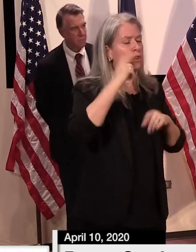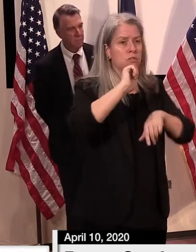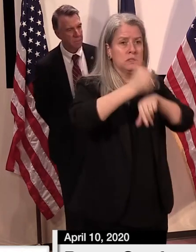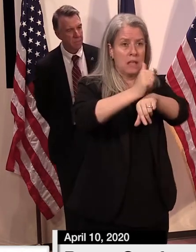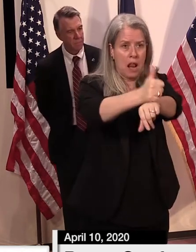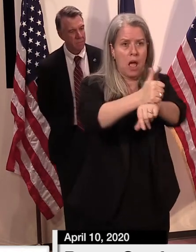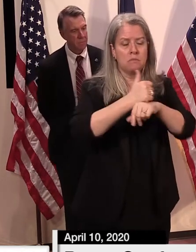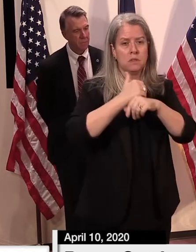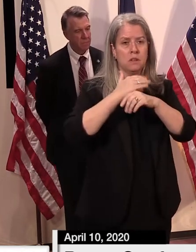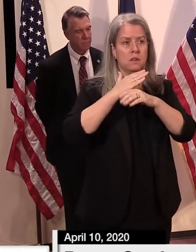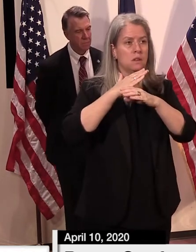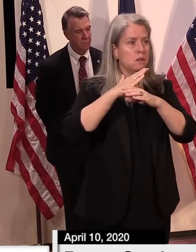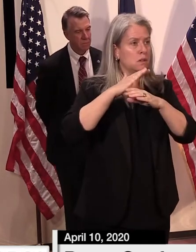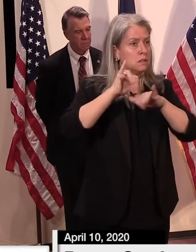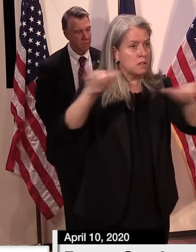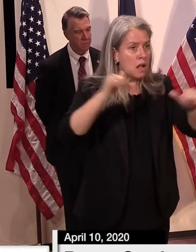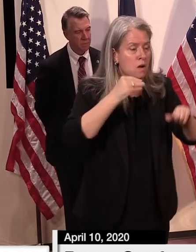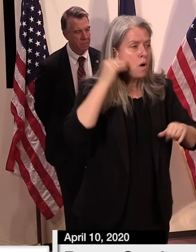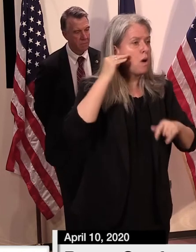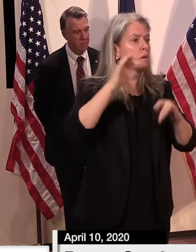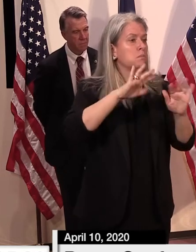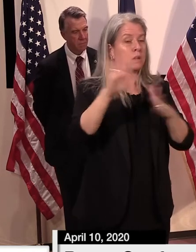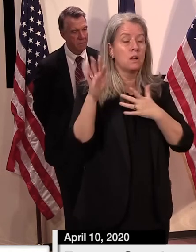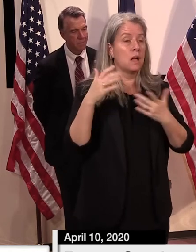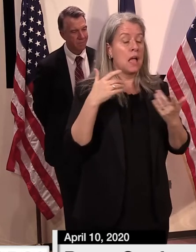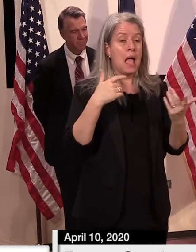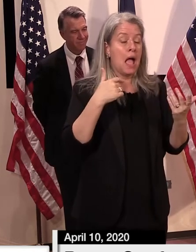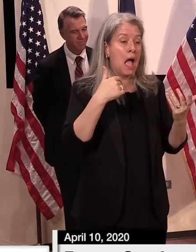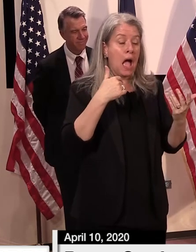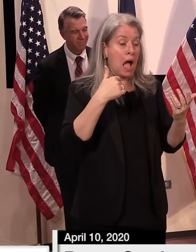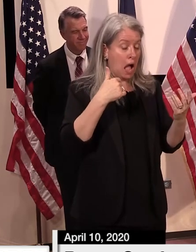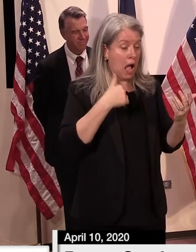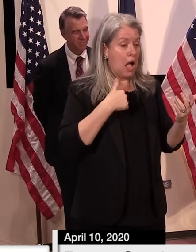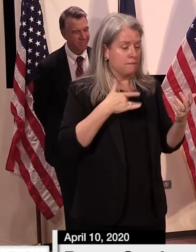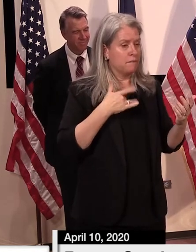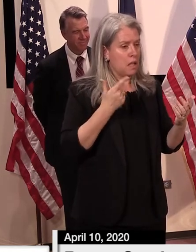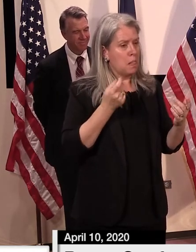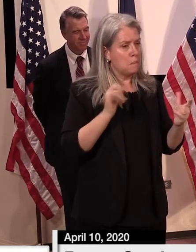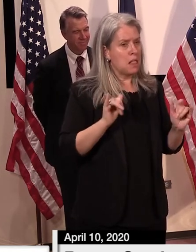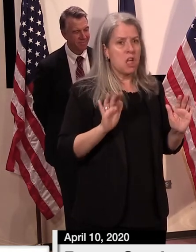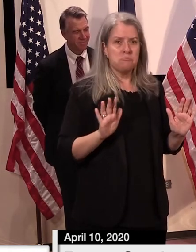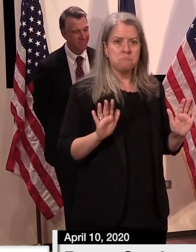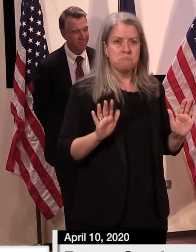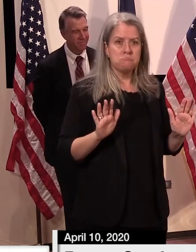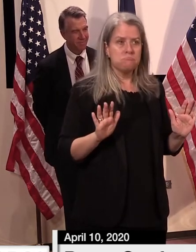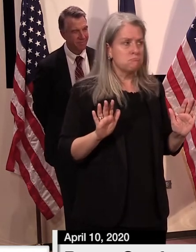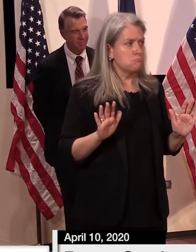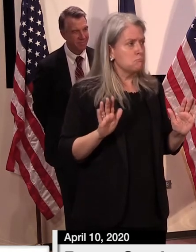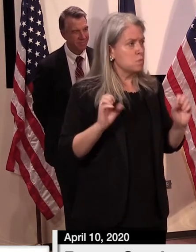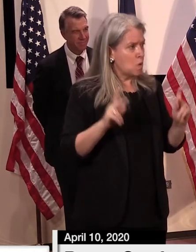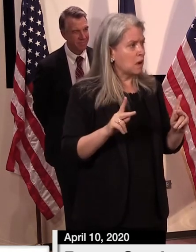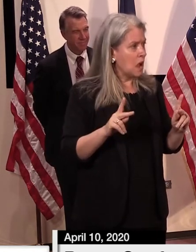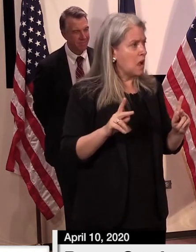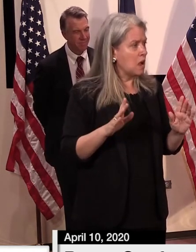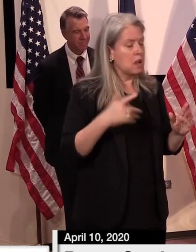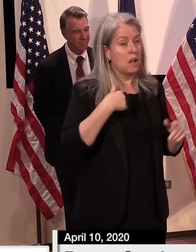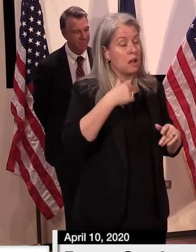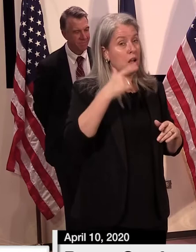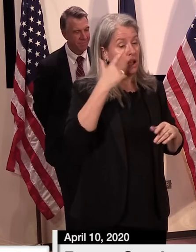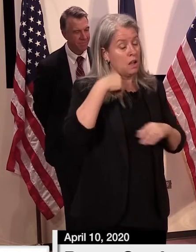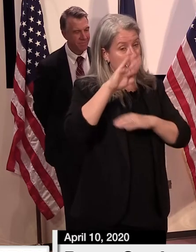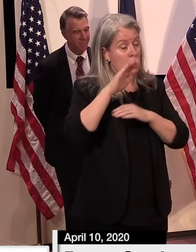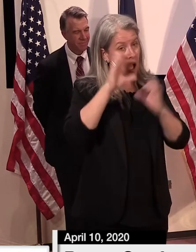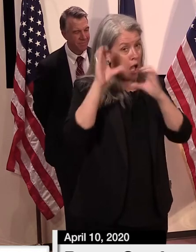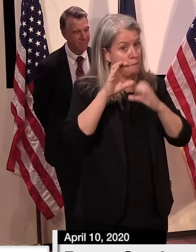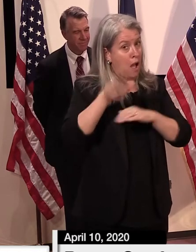uh at least one hour of sleep at night in terms of what we're looking at as we move forward in